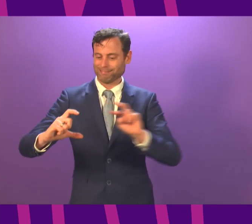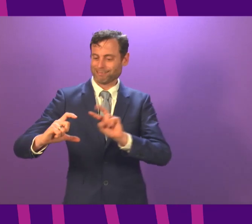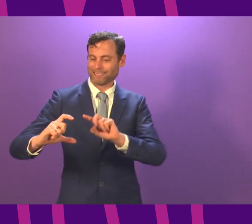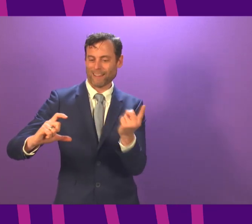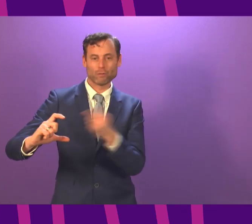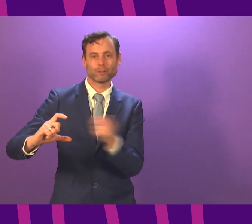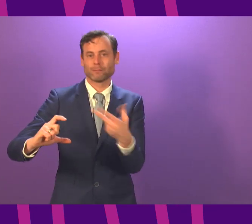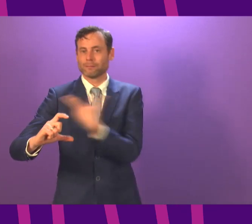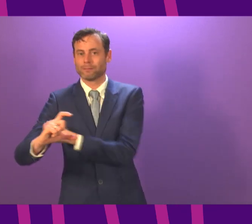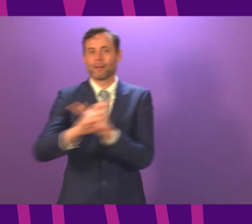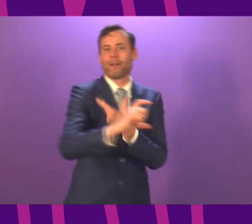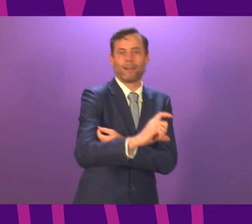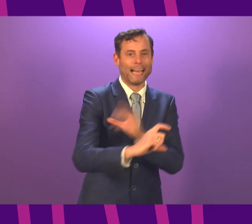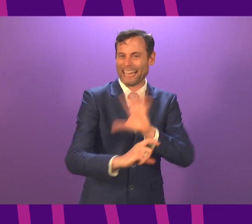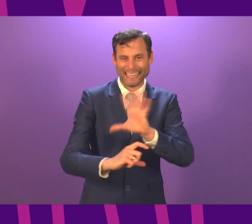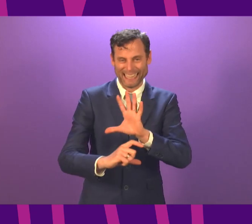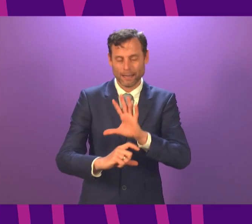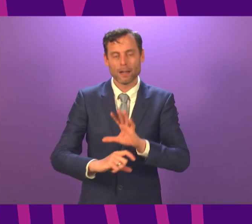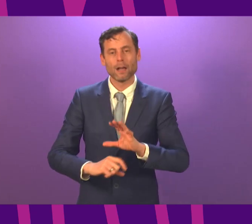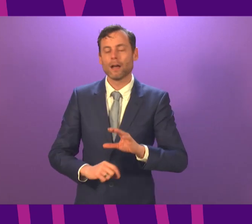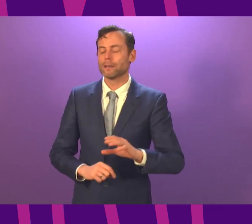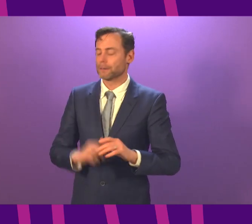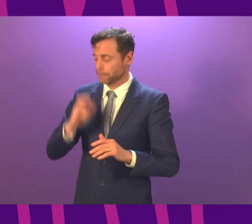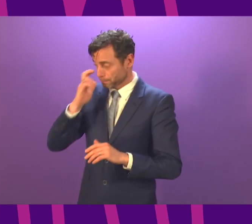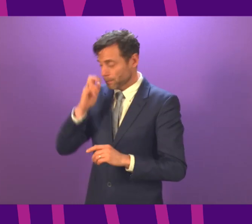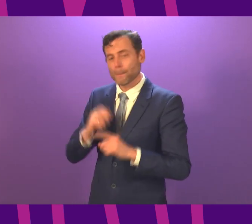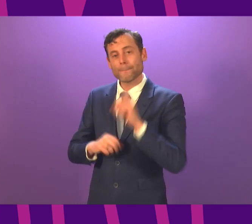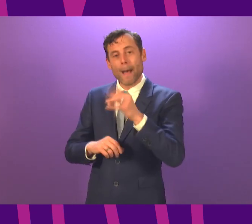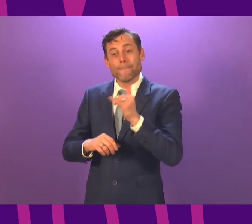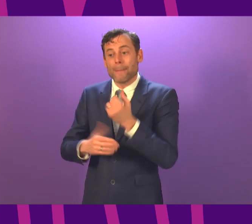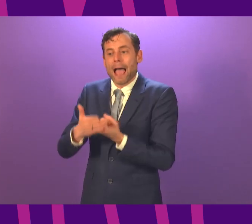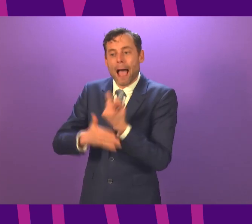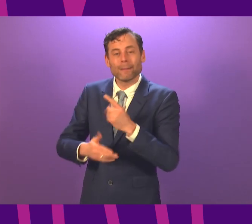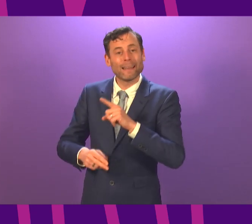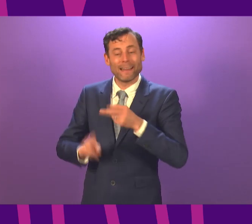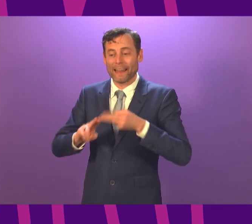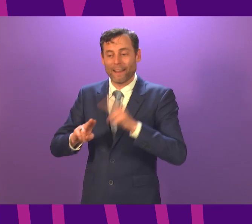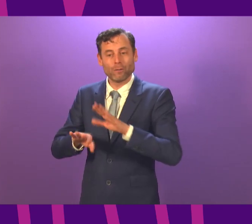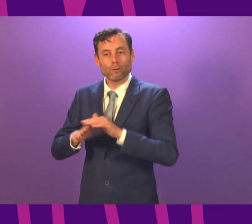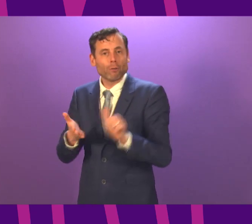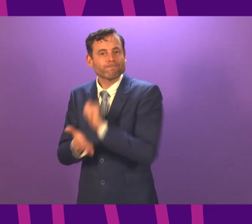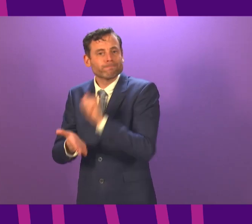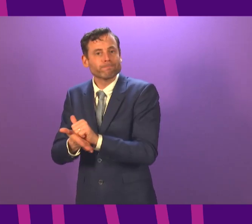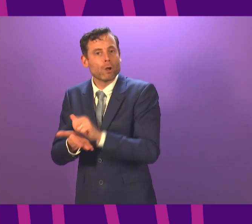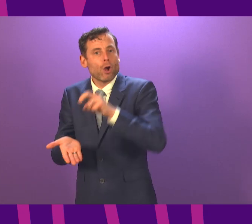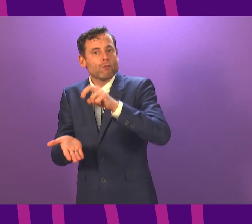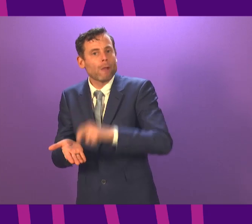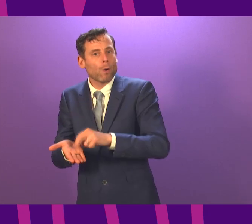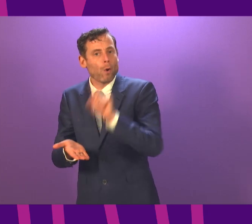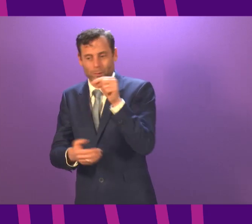all health boards. Look, the precise timescales weren't set out because we are not yet able to do that for the reasons that I have set out.